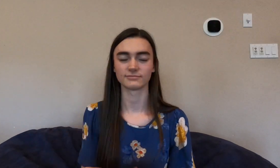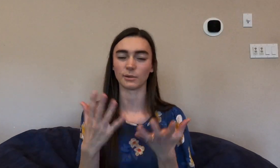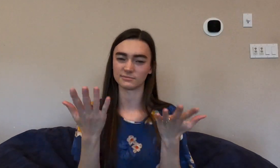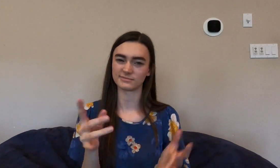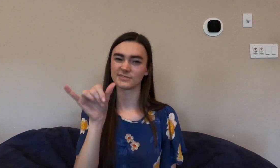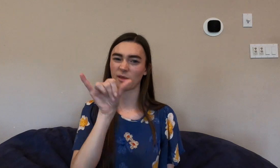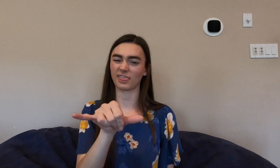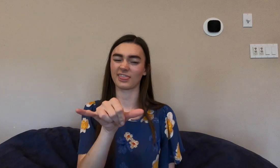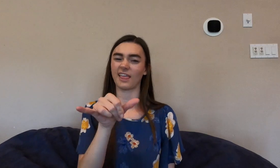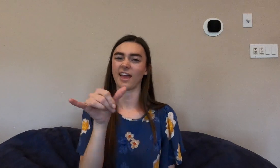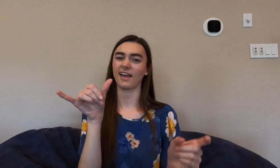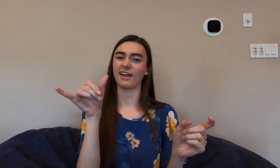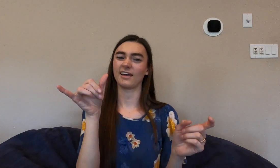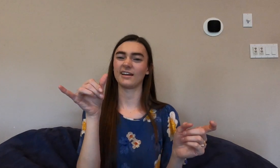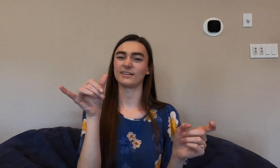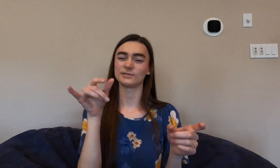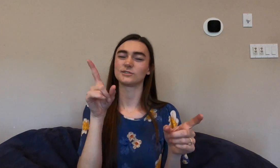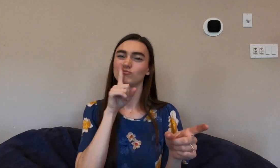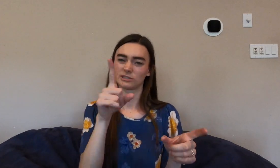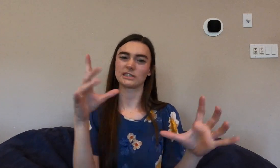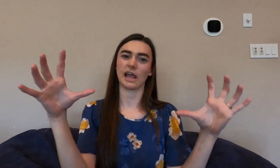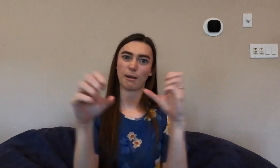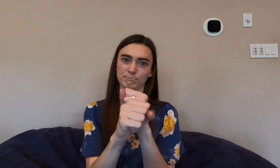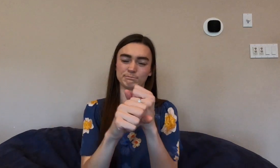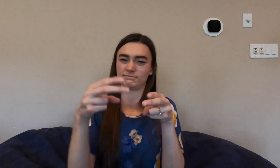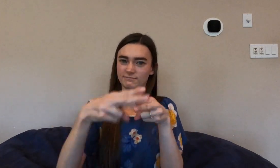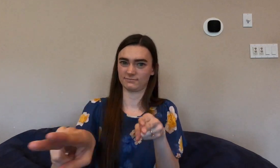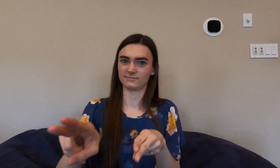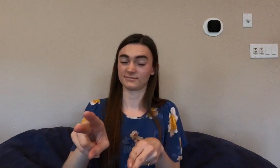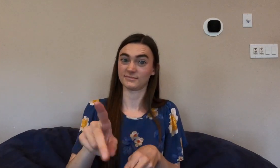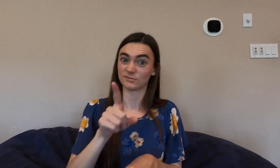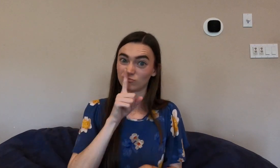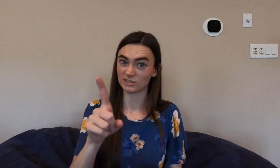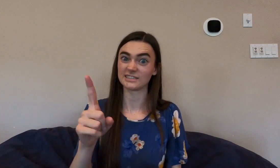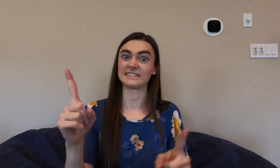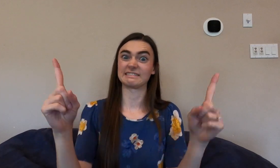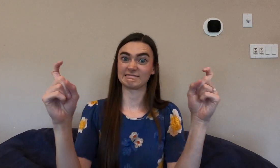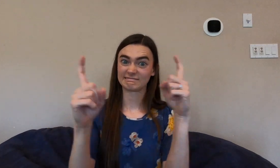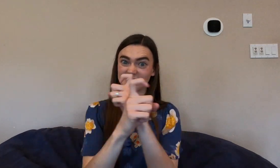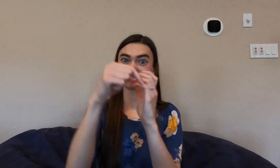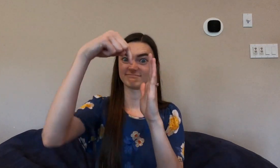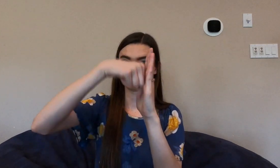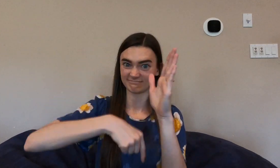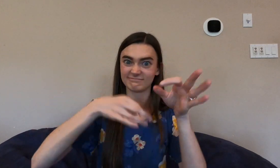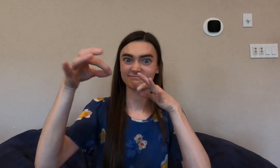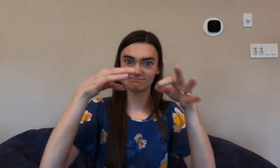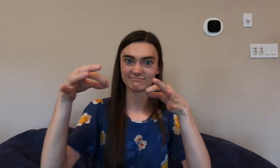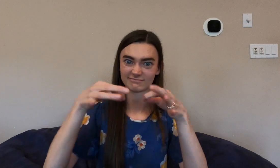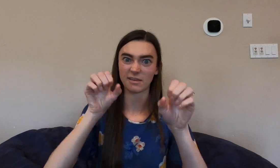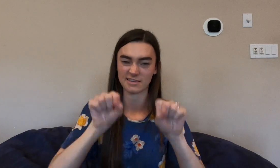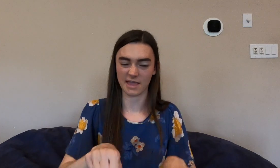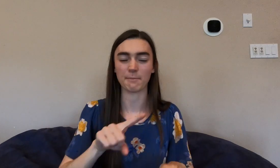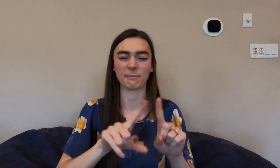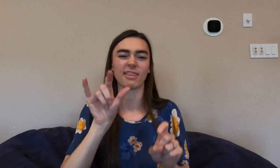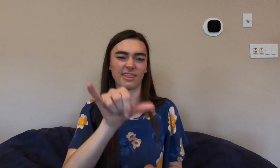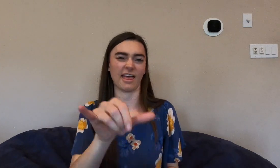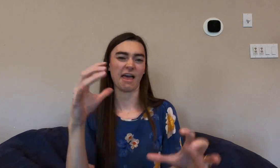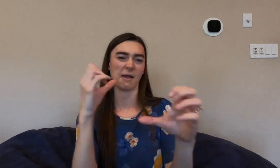So that was a very short explanation of what goes on. Really it's complex and I could go into depth but that was the short